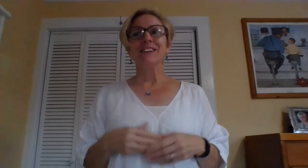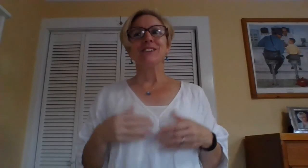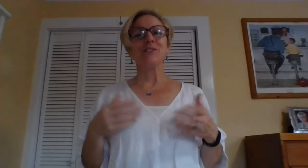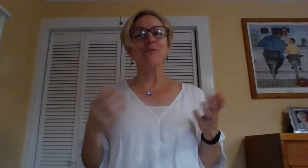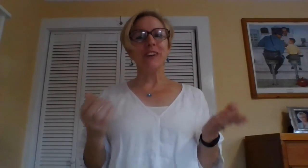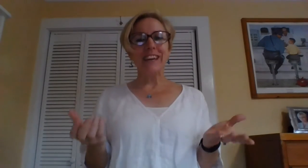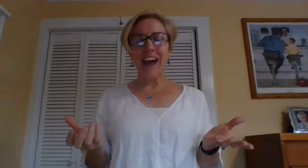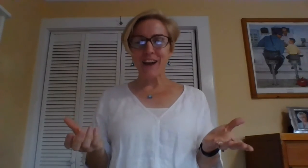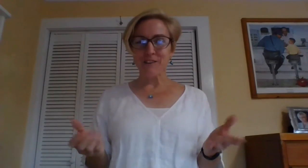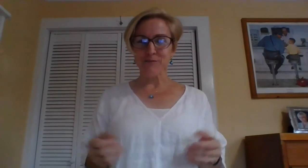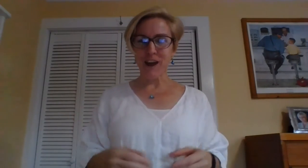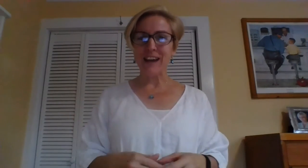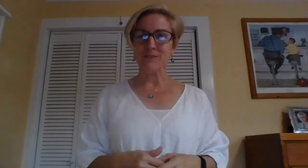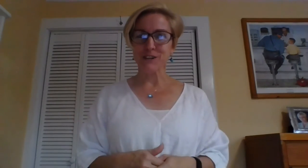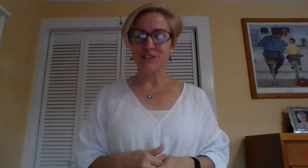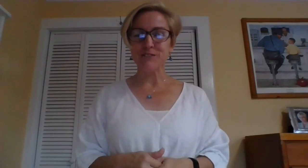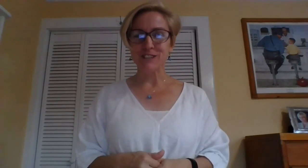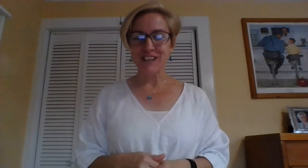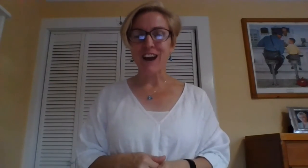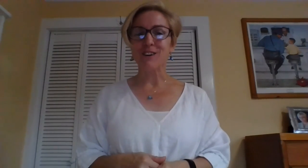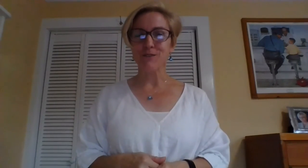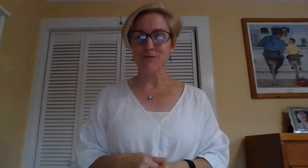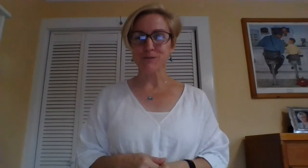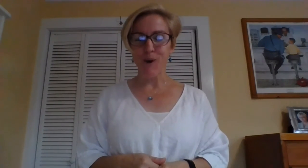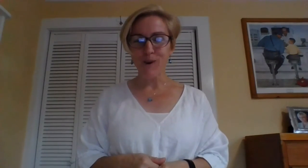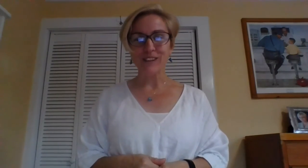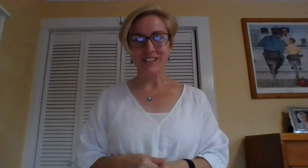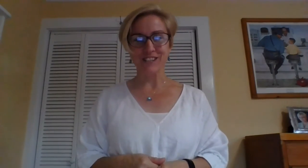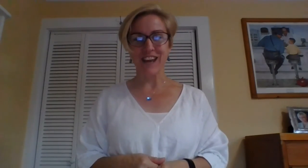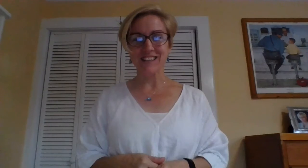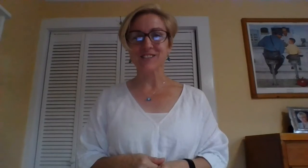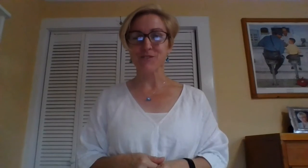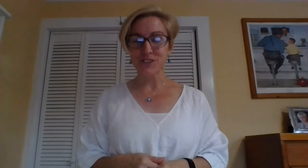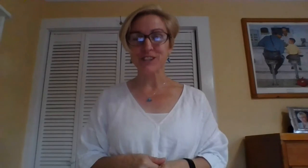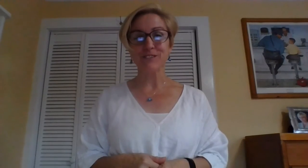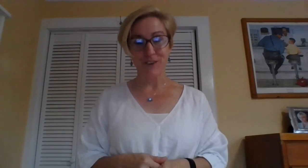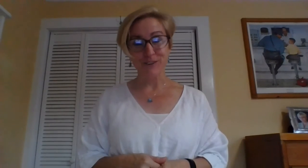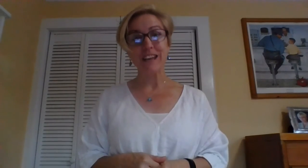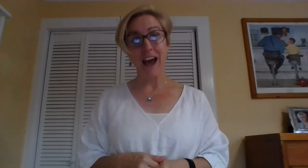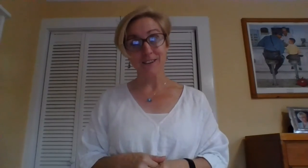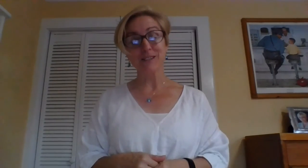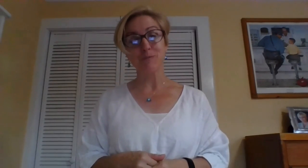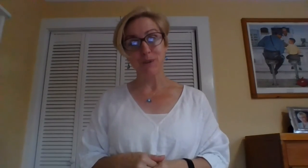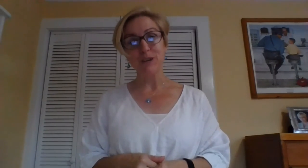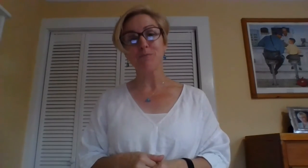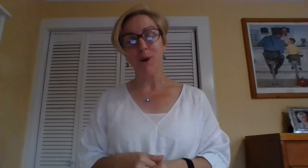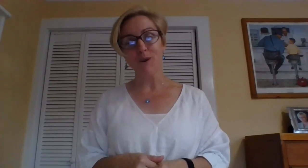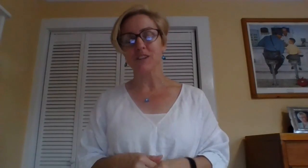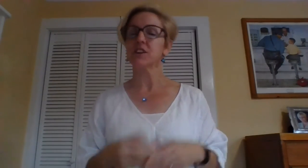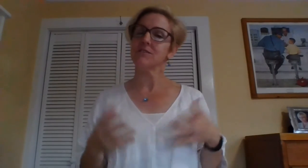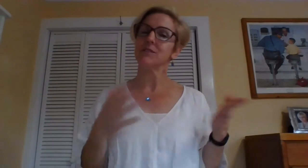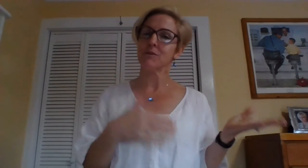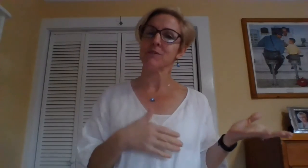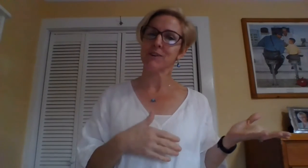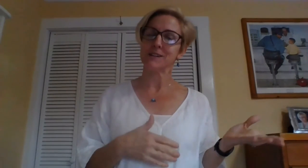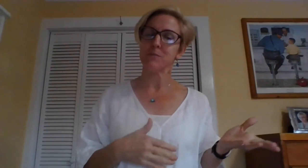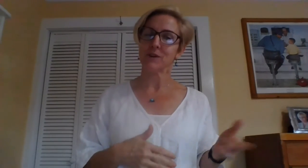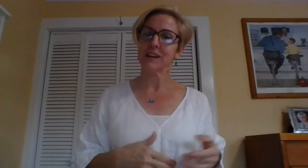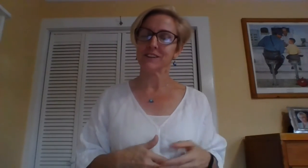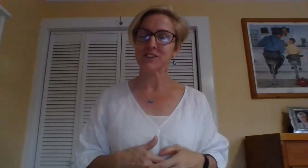So, Vicky had a friend when she was young who was Polish, and so she learned how to speak Polish. Even though her friend spoke English,